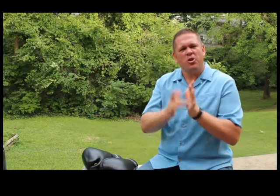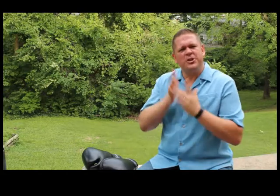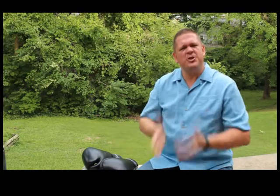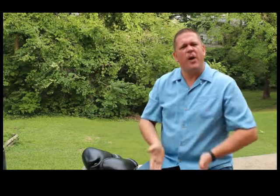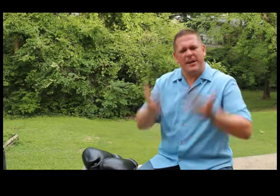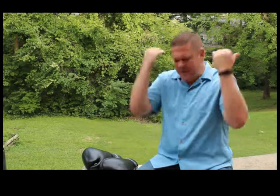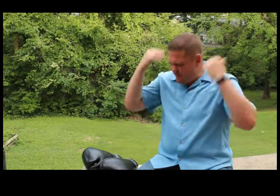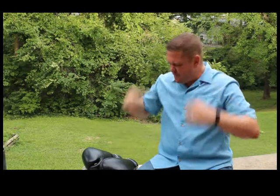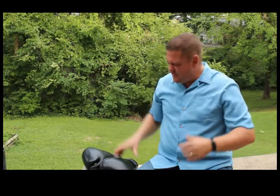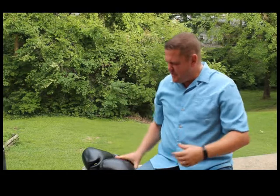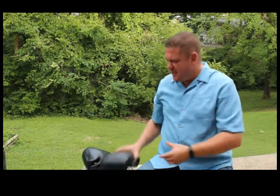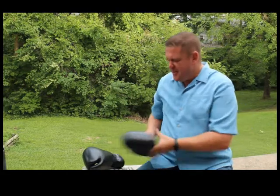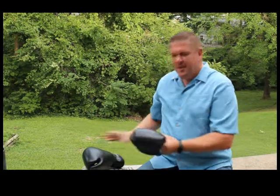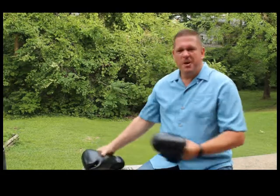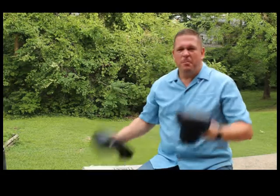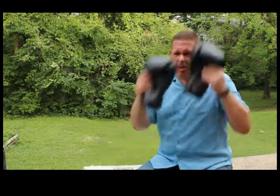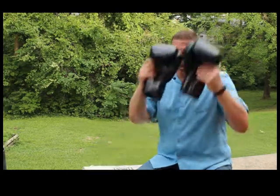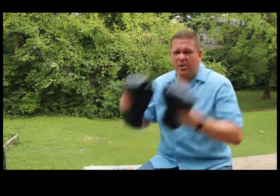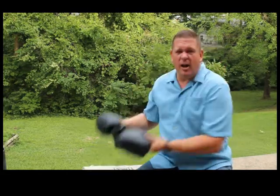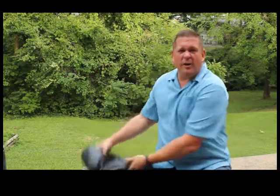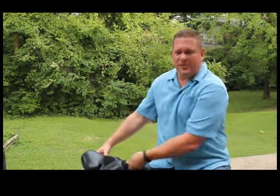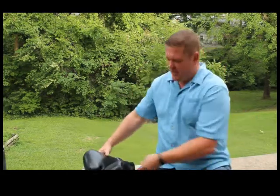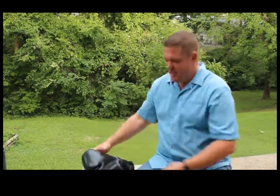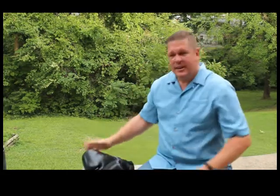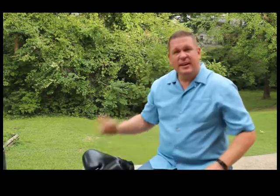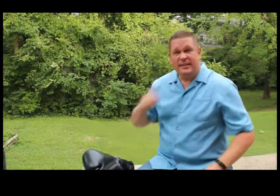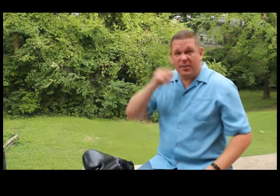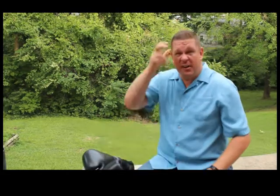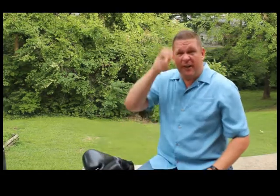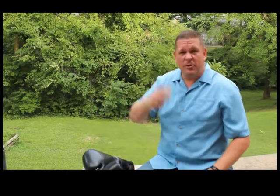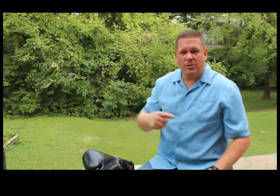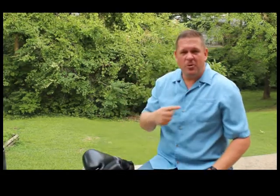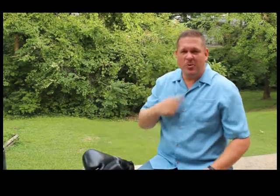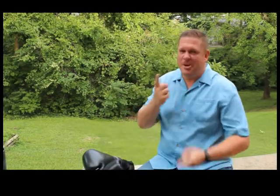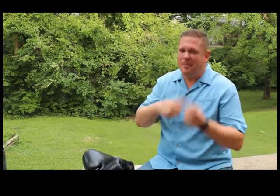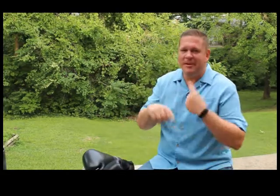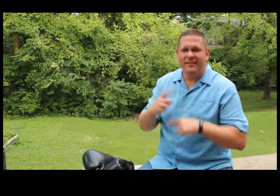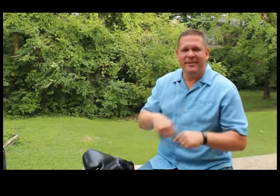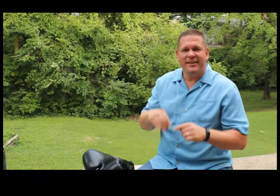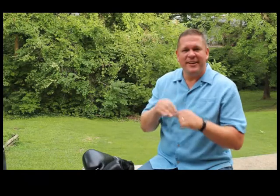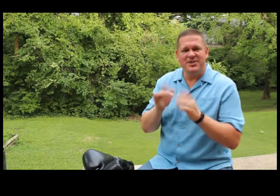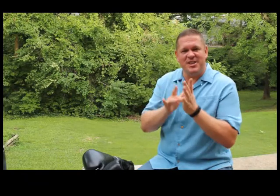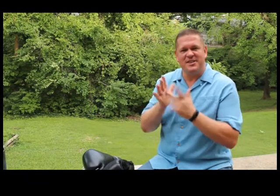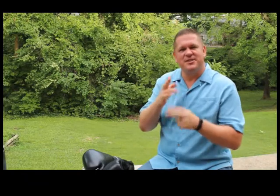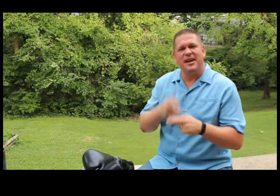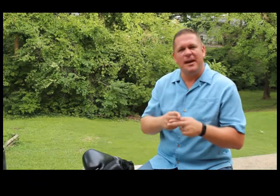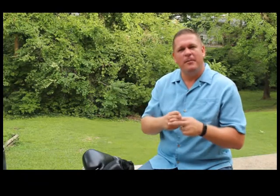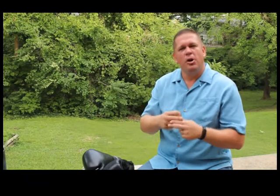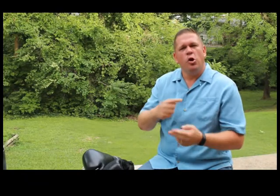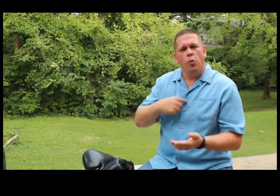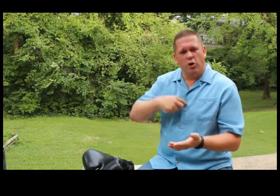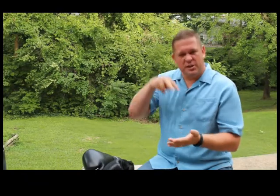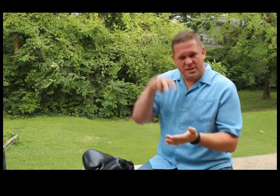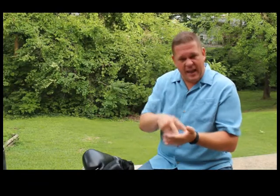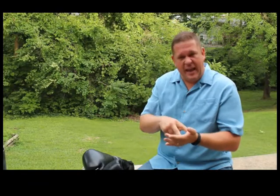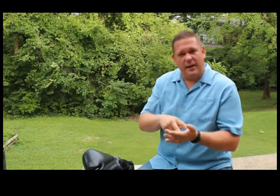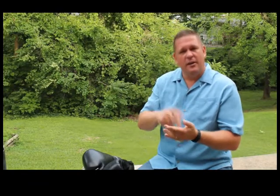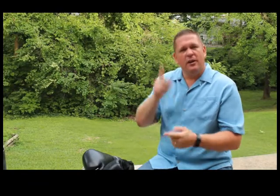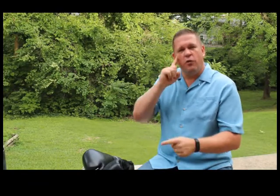Christian, rise up. Put on your gloves. Tell the devil we're coming. In Jesus' name. We're going to stand for